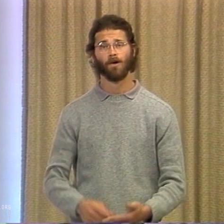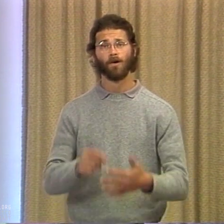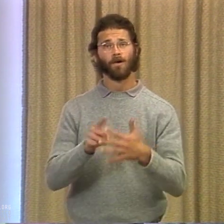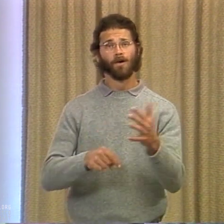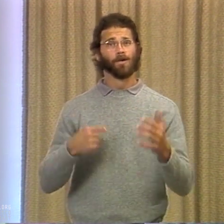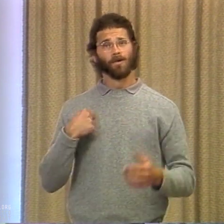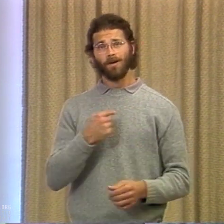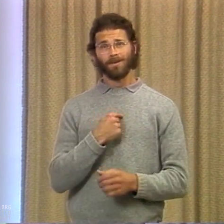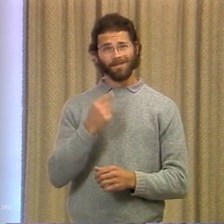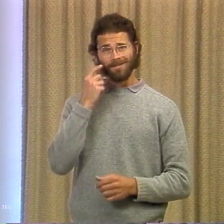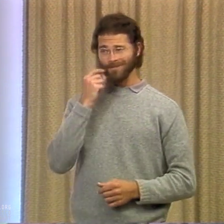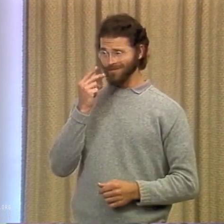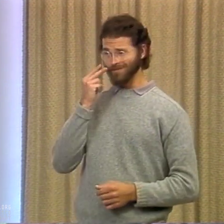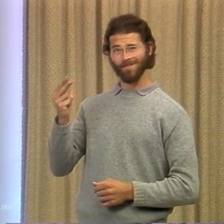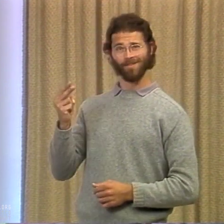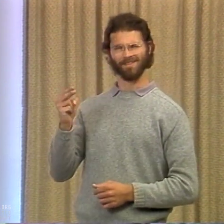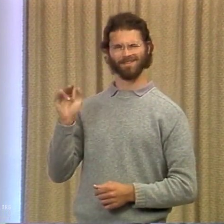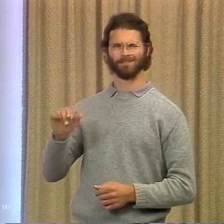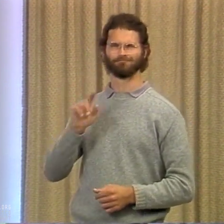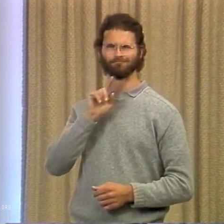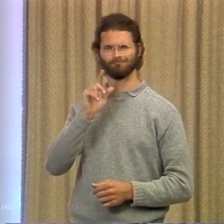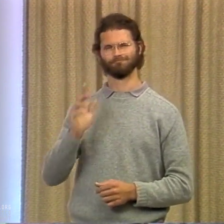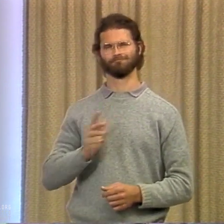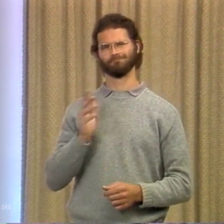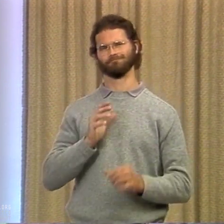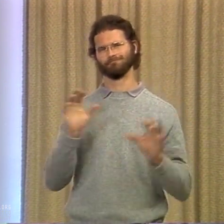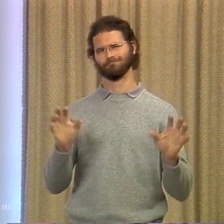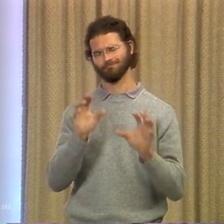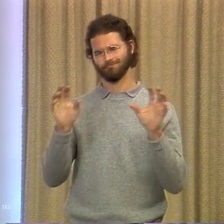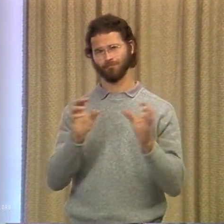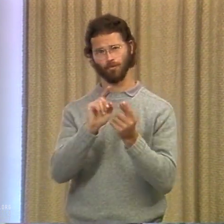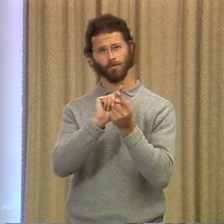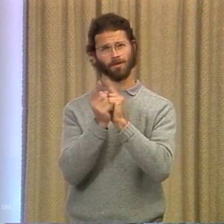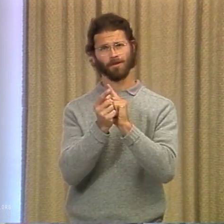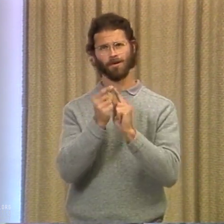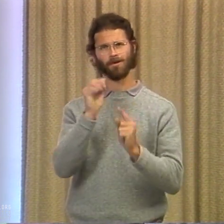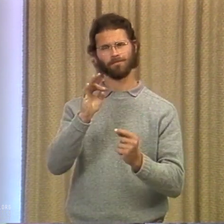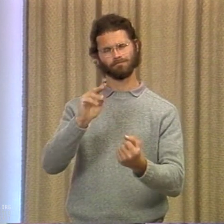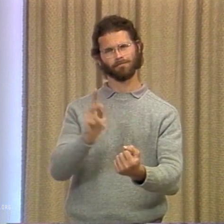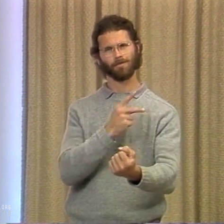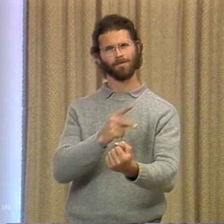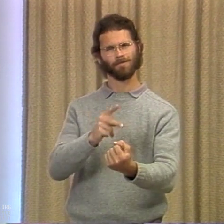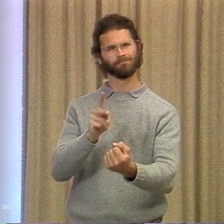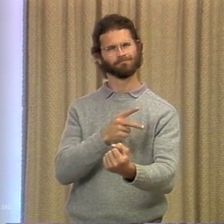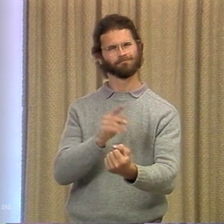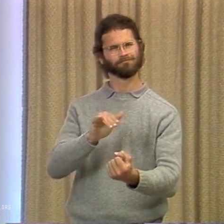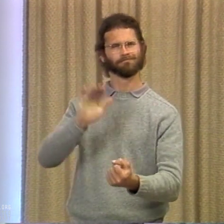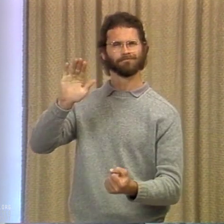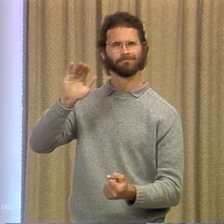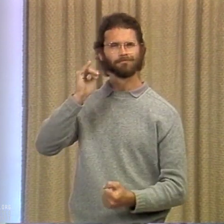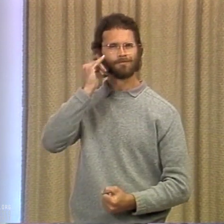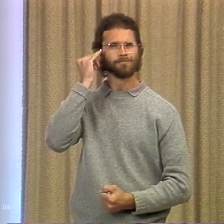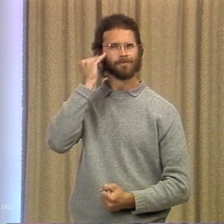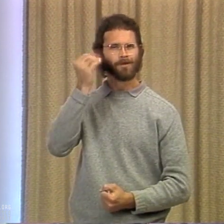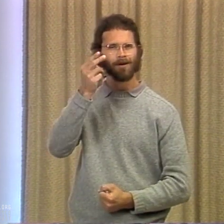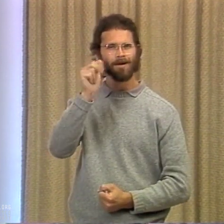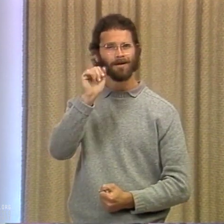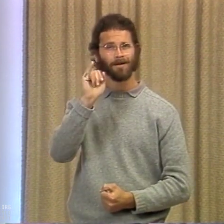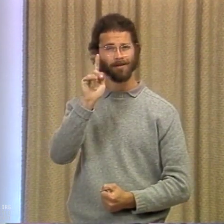The last performance we just saw by Patrick Graybill was a clever artistic translation in American Sign